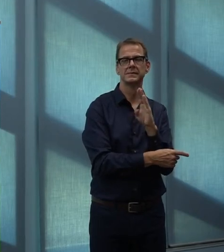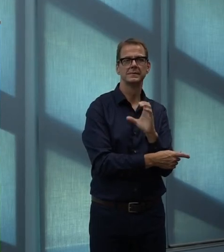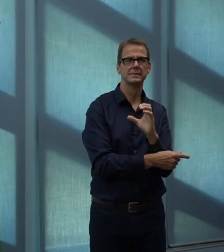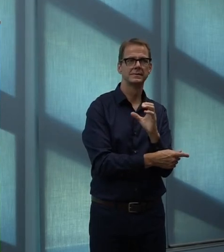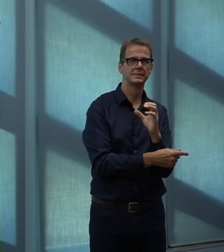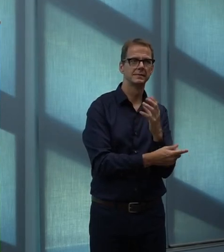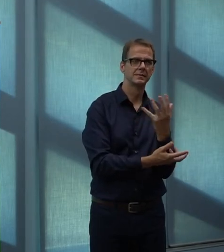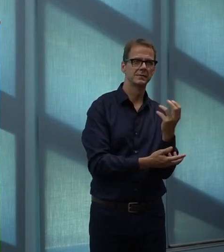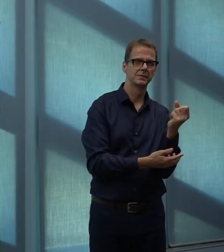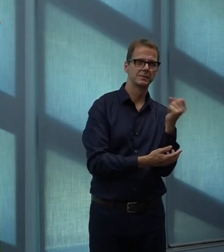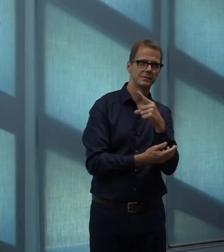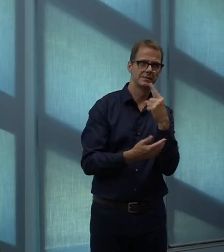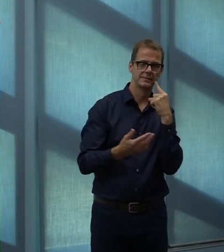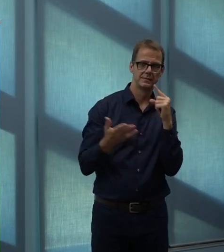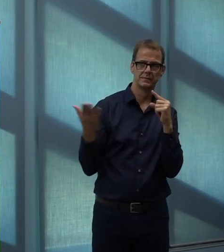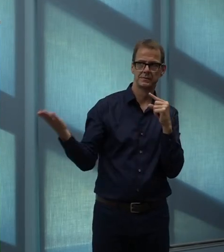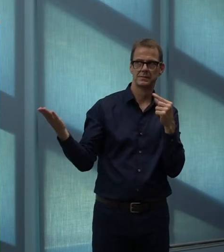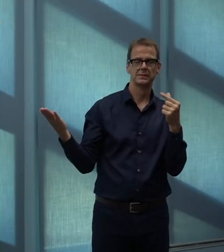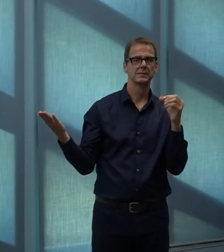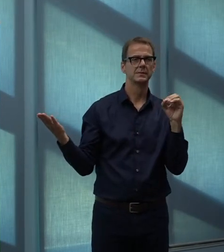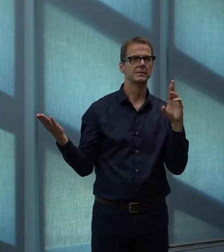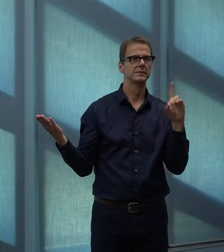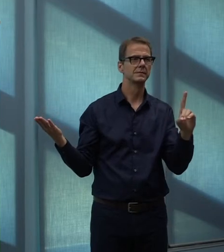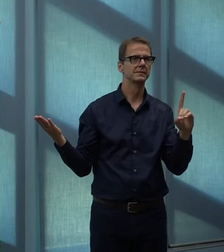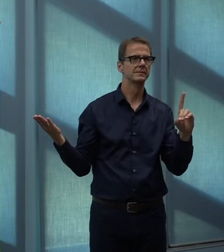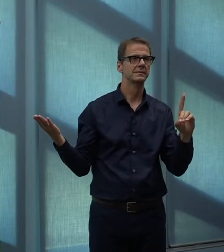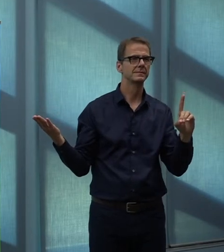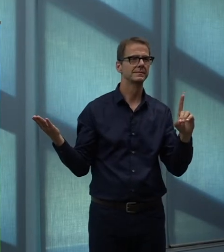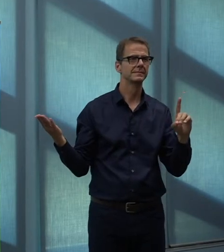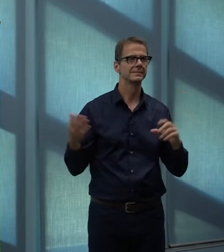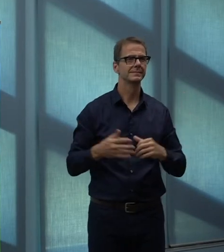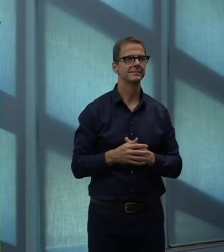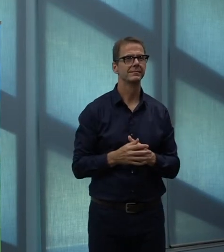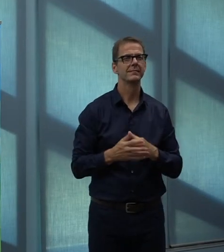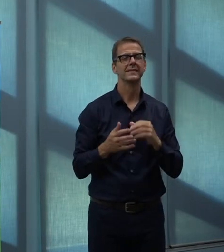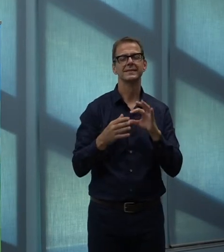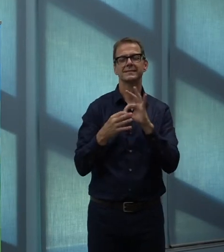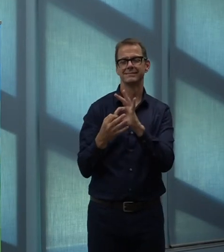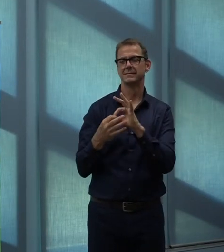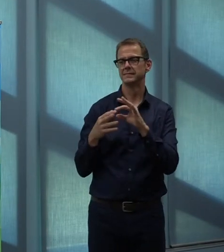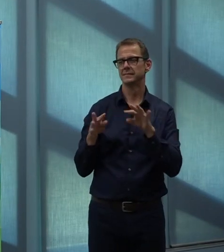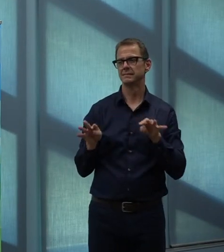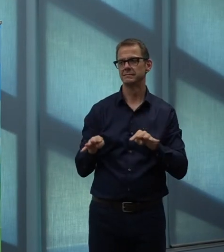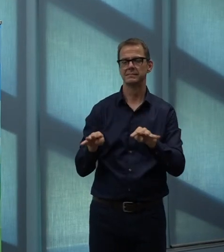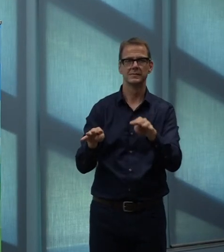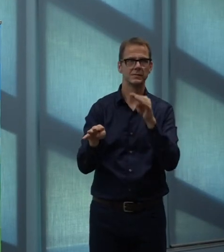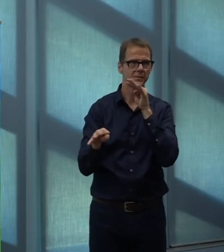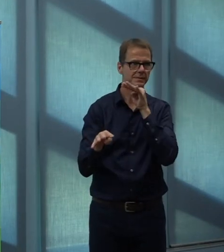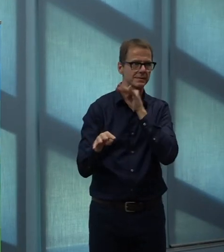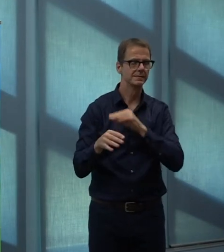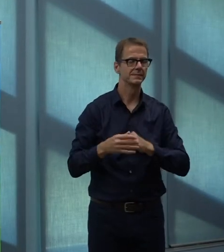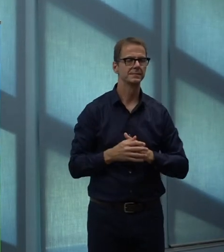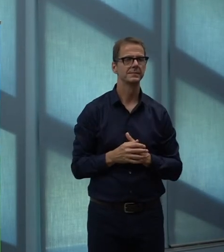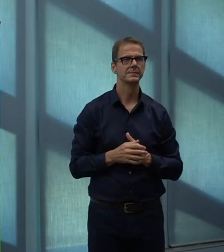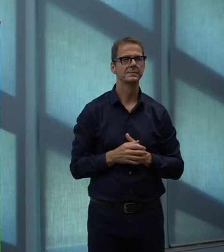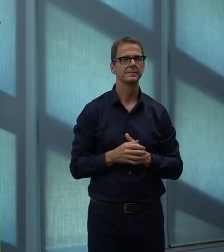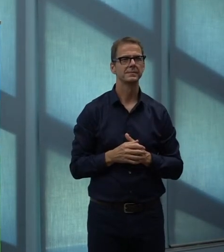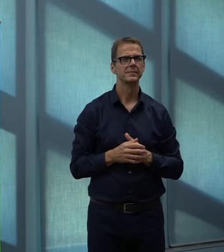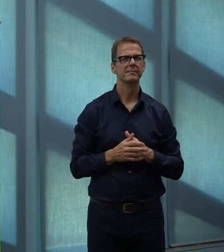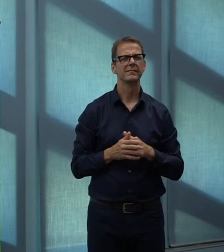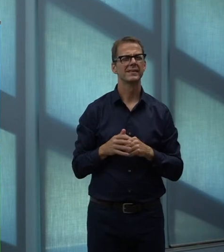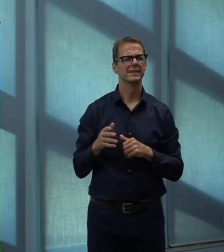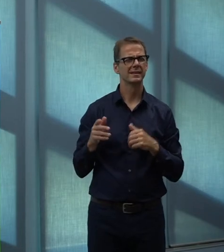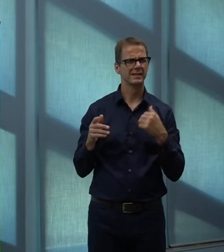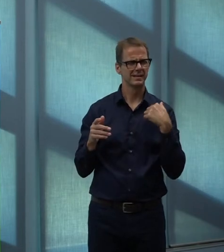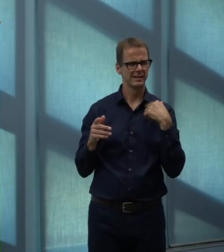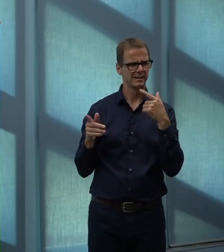I'm just trying to get a better sense of where the focus might be. We did a story on, you know, citizens taking the mowing